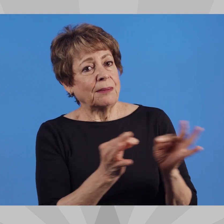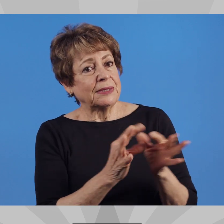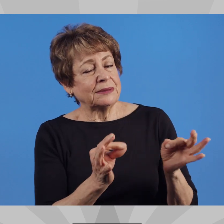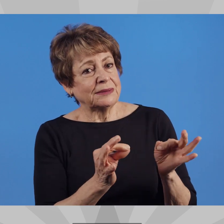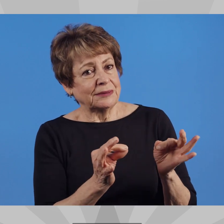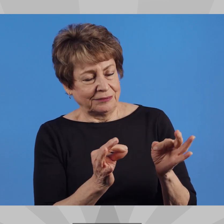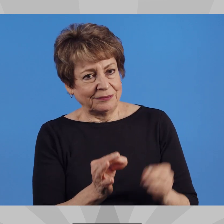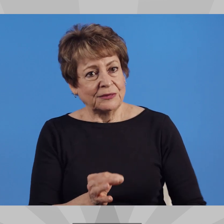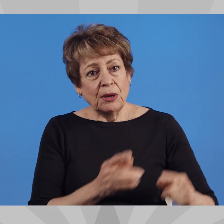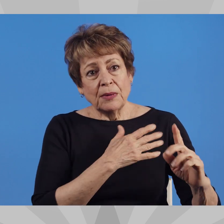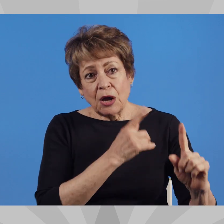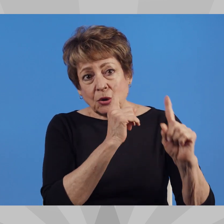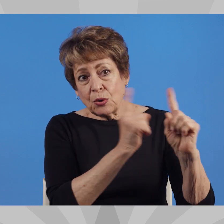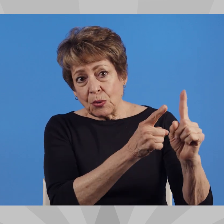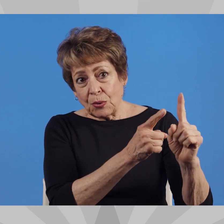STATEMENT